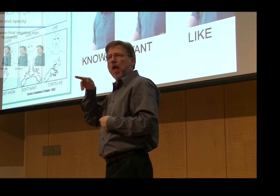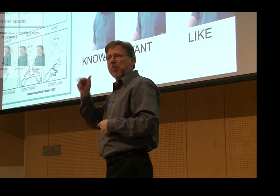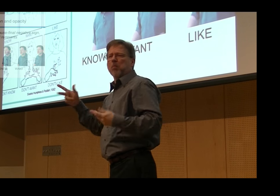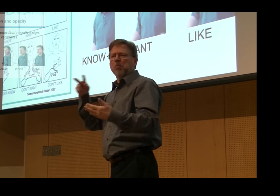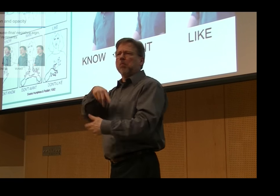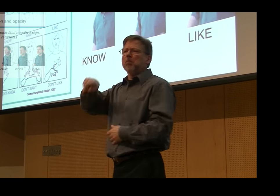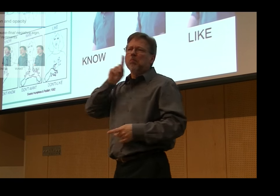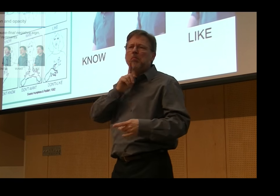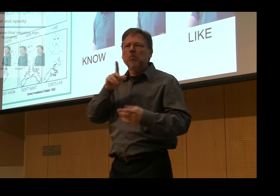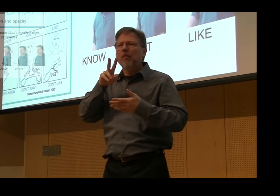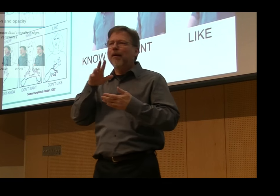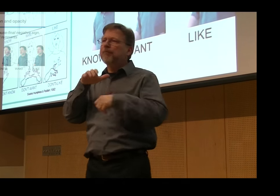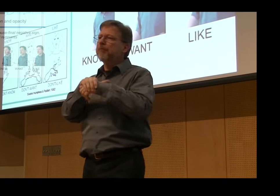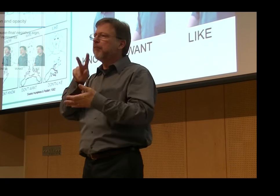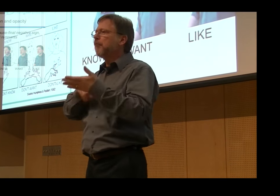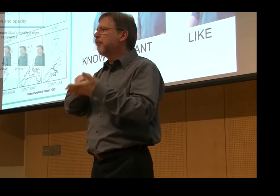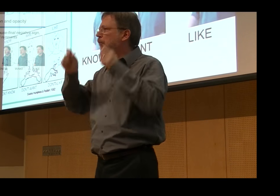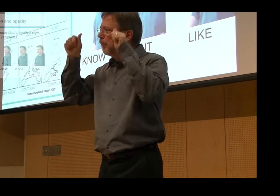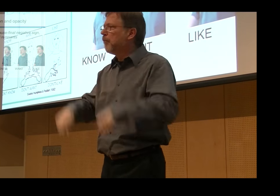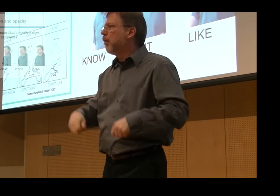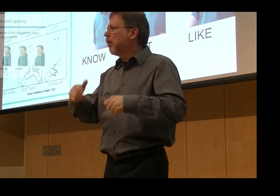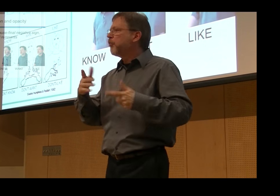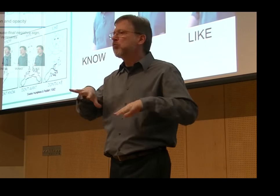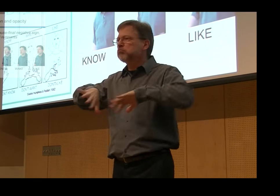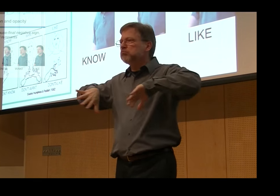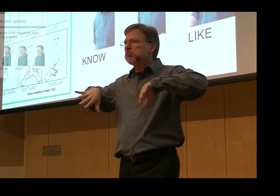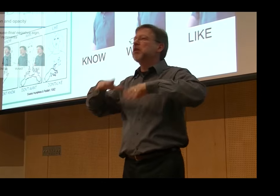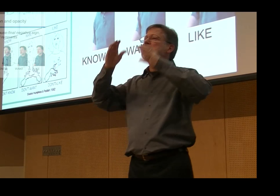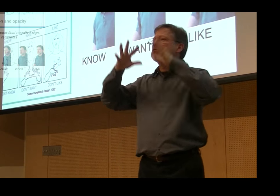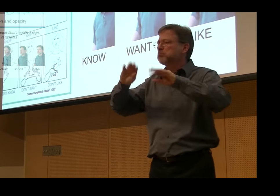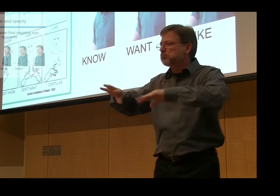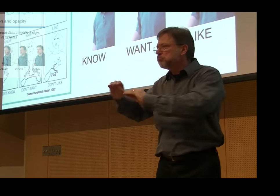descriptions, this mental language, died off.